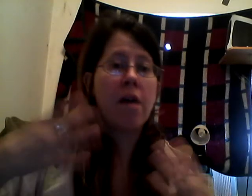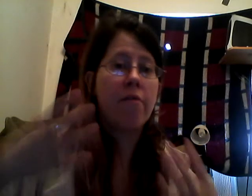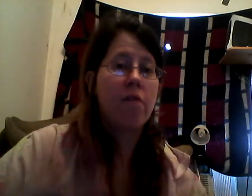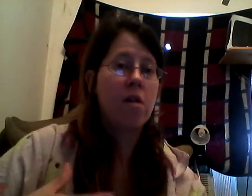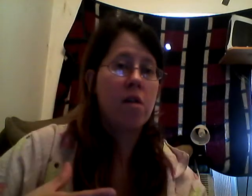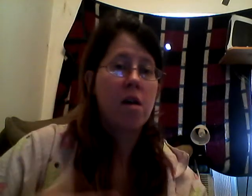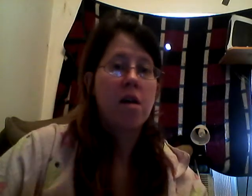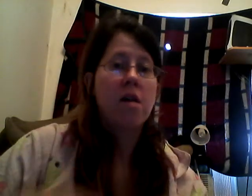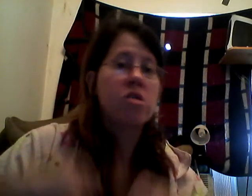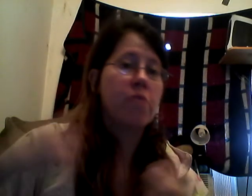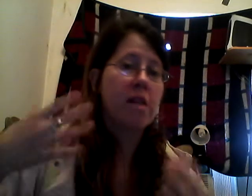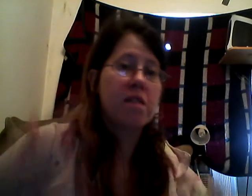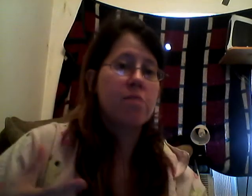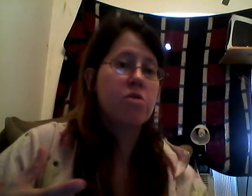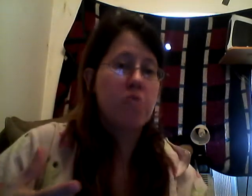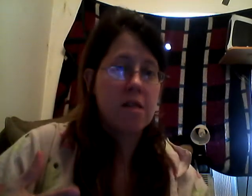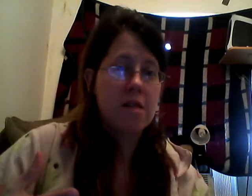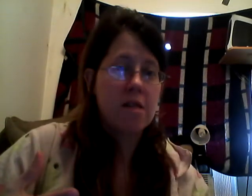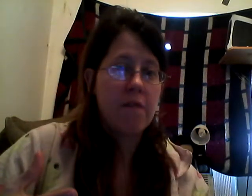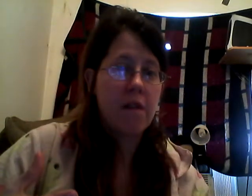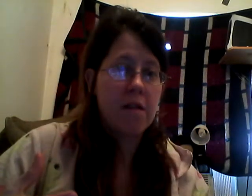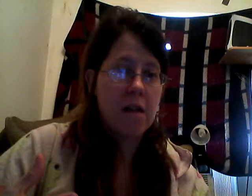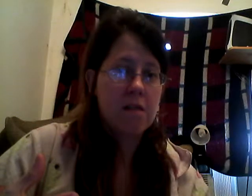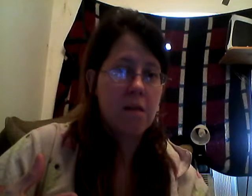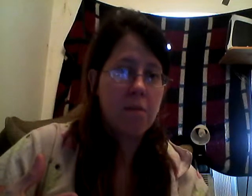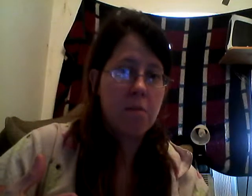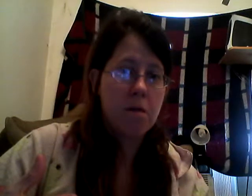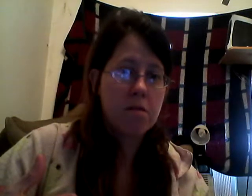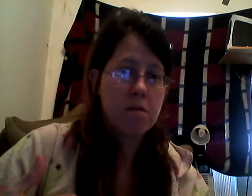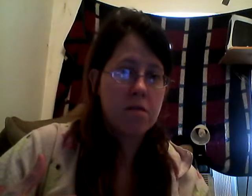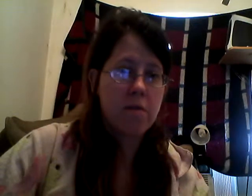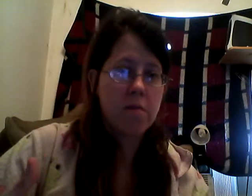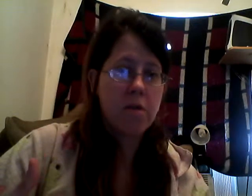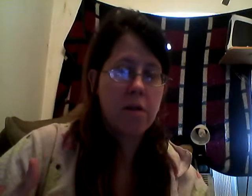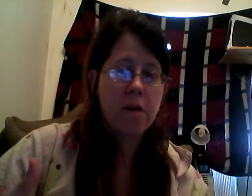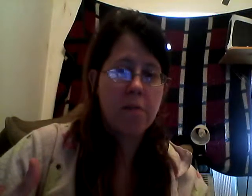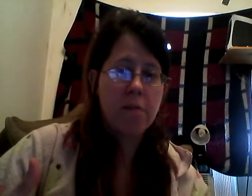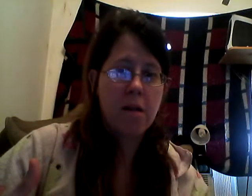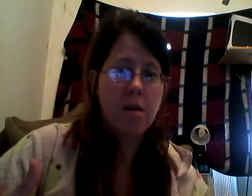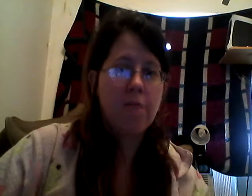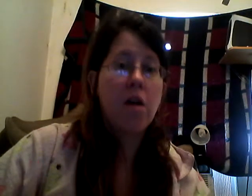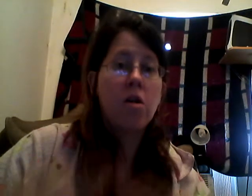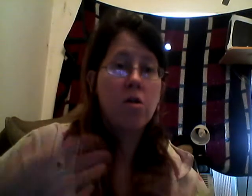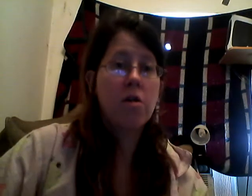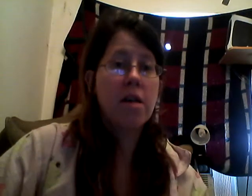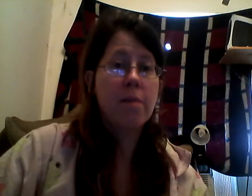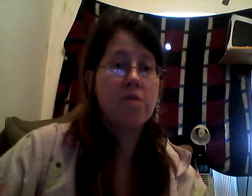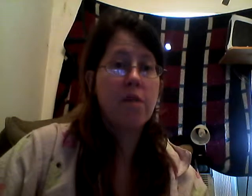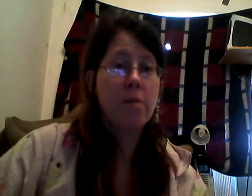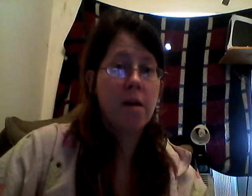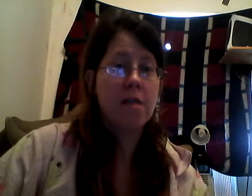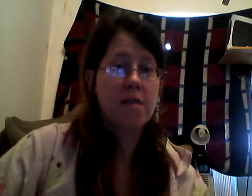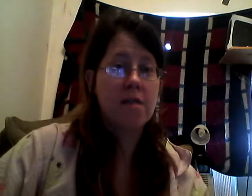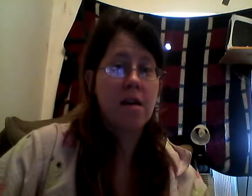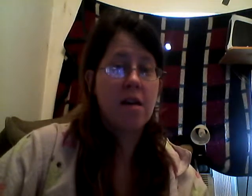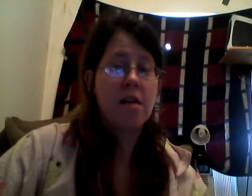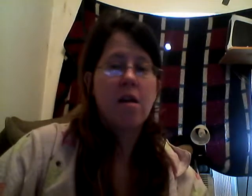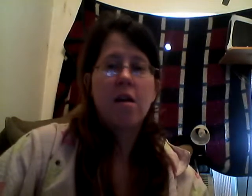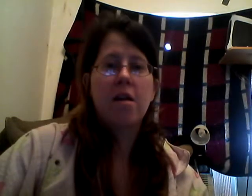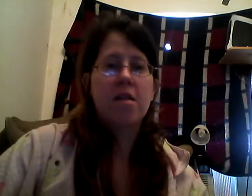fun, to release some stress that I've had the last couple of months. There's stuff that's been going on in my life, I'm going to get my screen on, as I say, because,